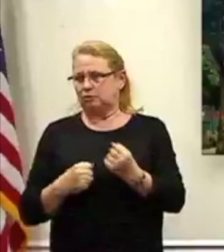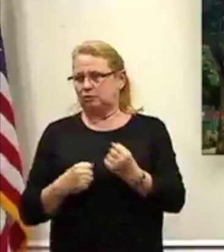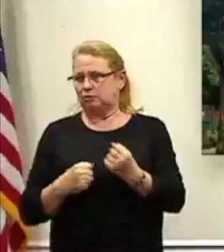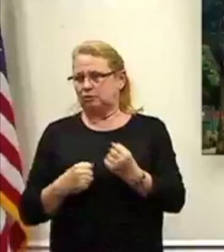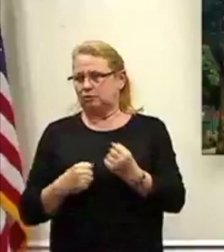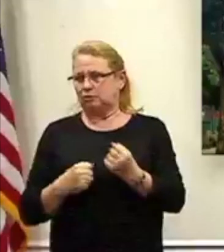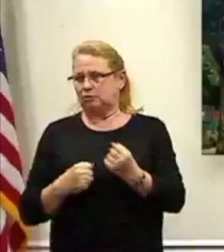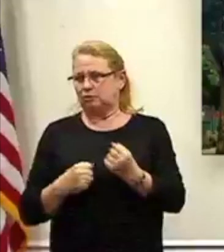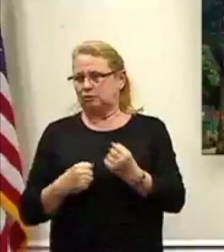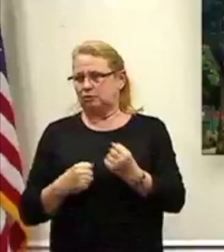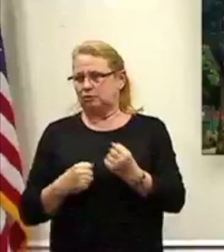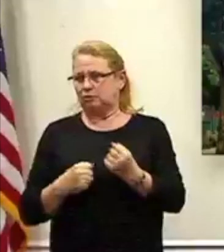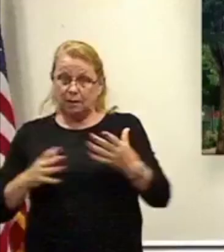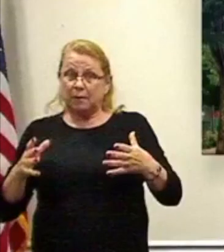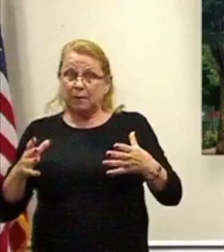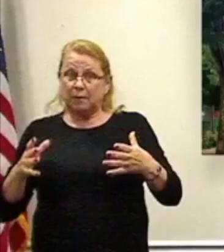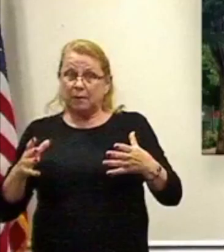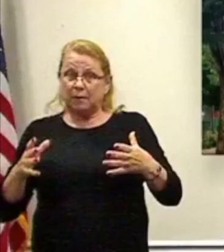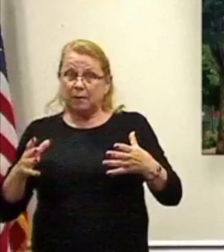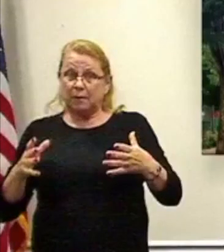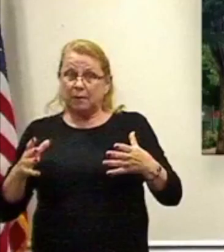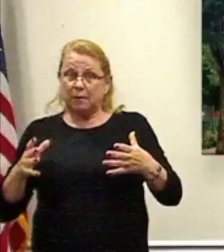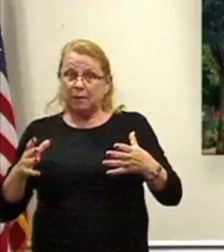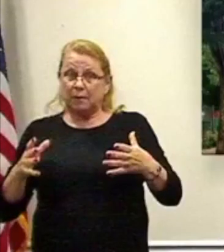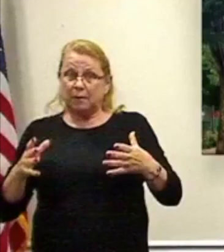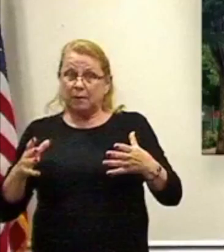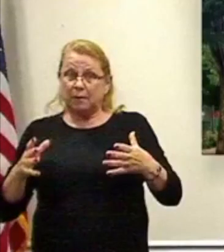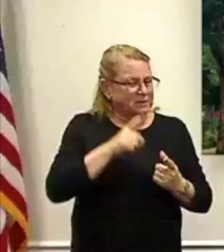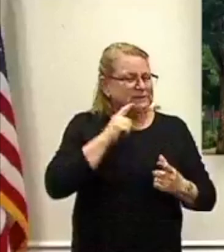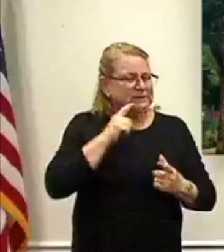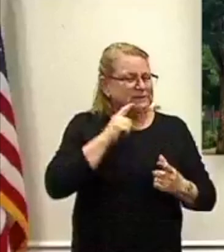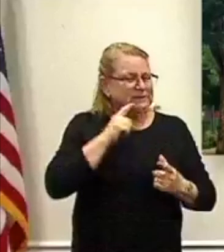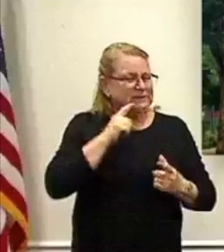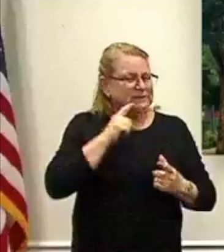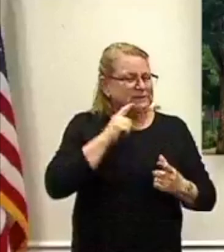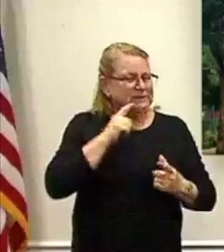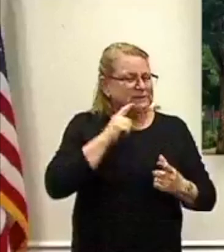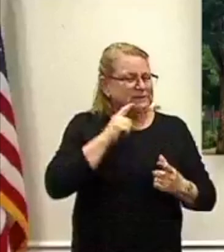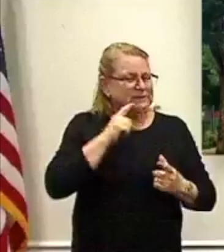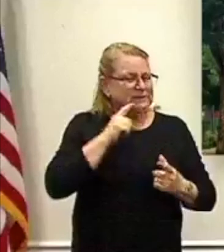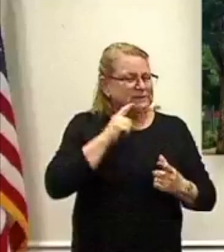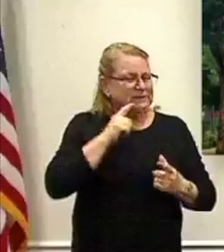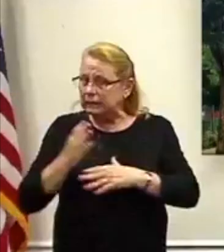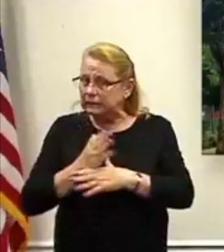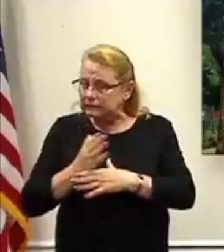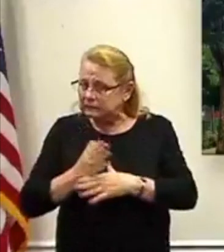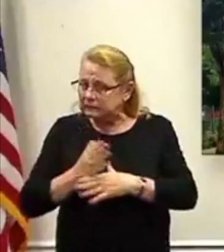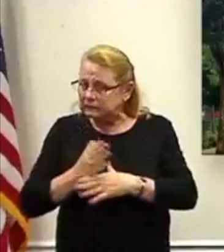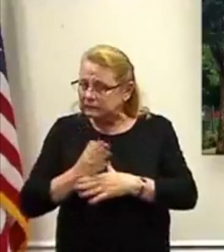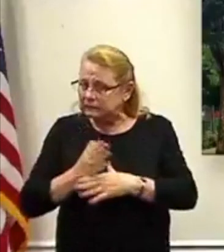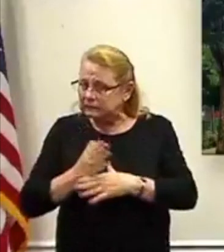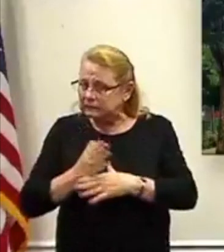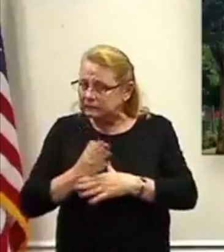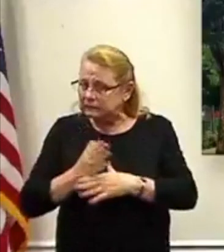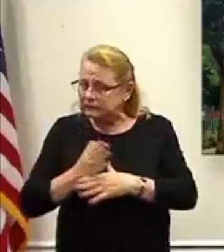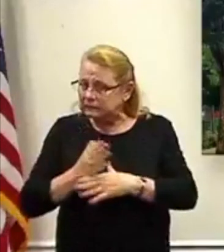did consolidate either buildings, but the large